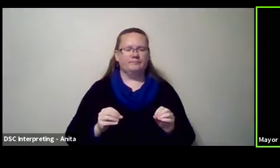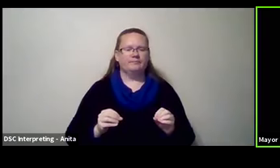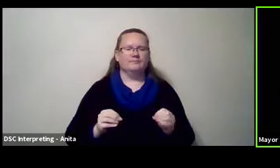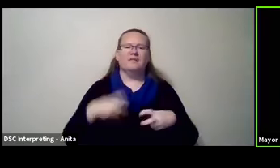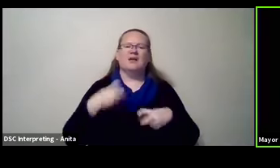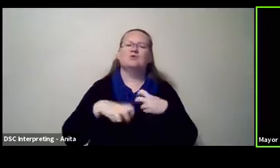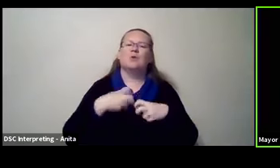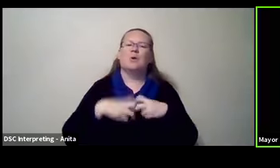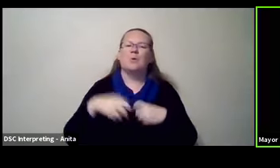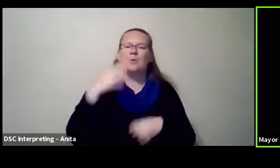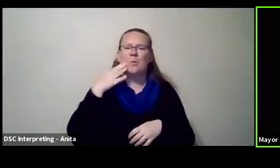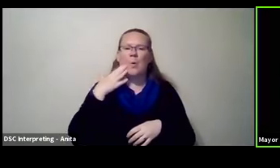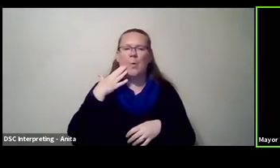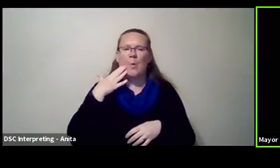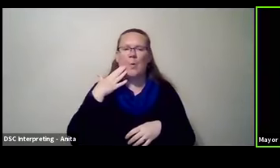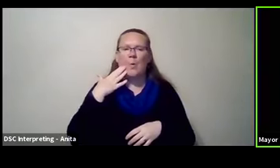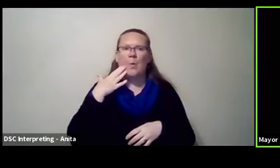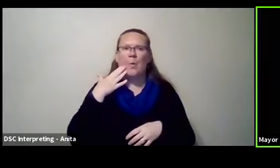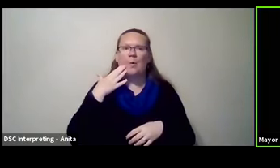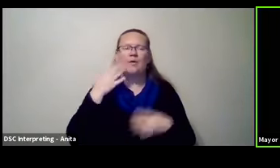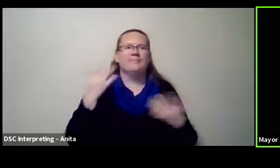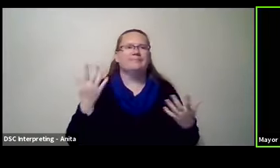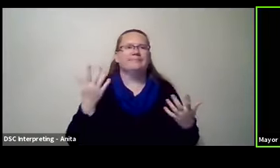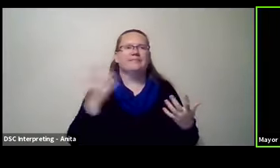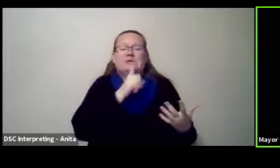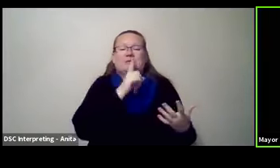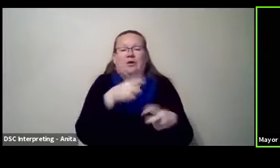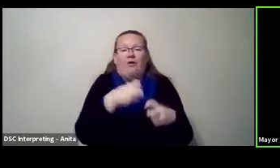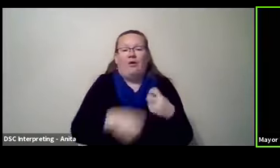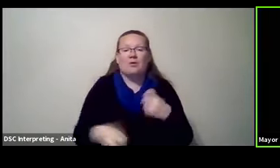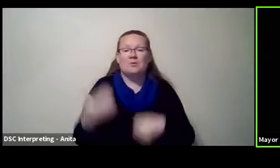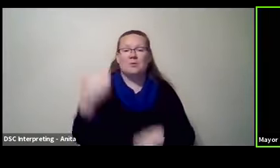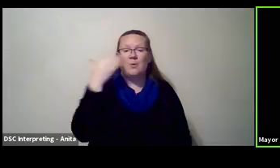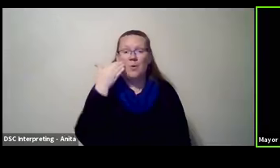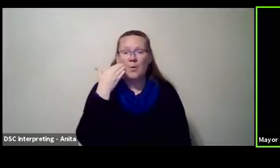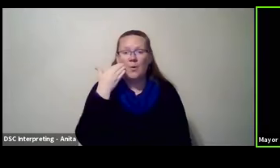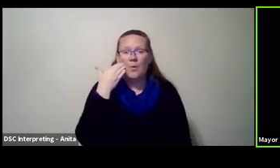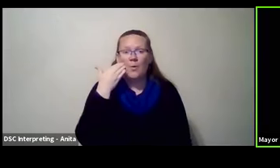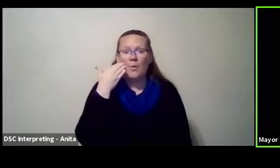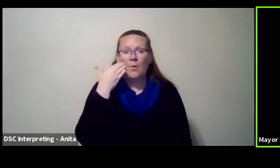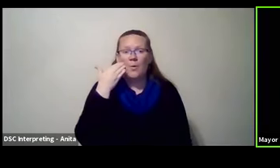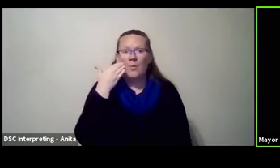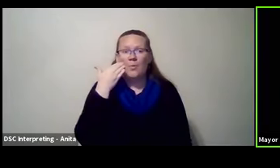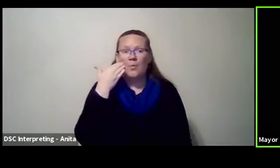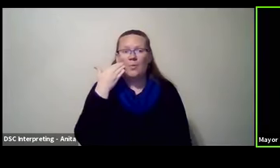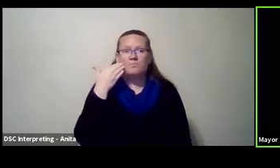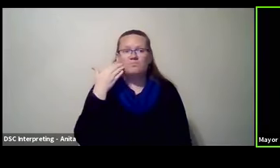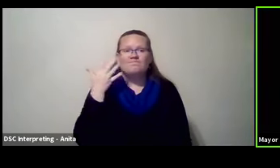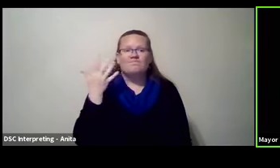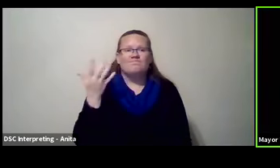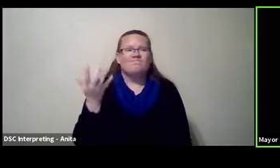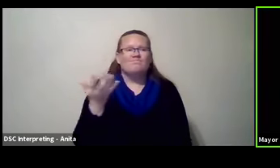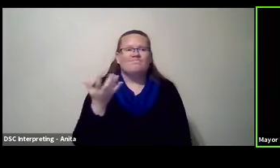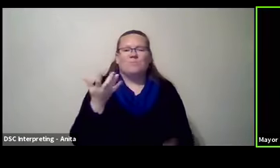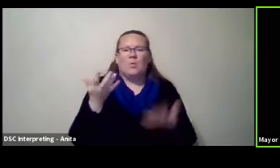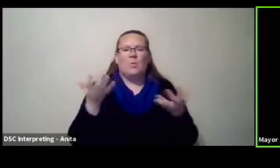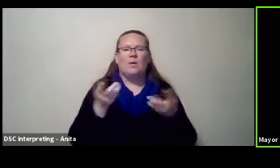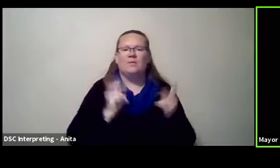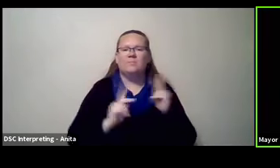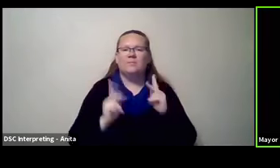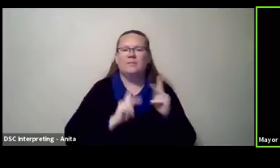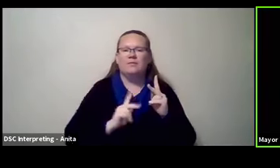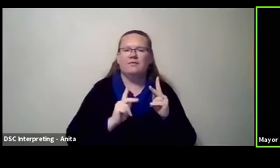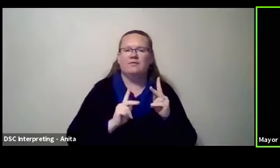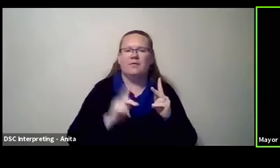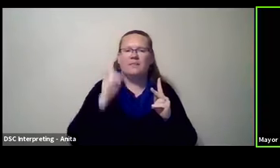people, it's just hard to know, um, what people value at a moment